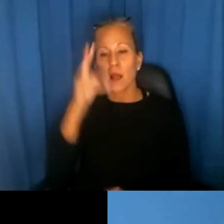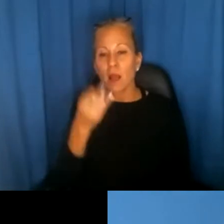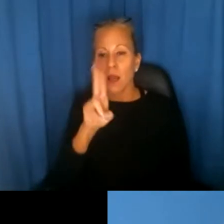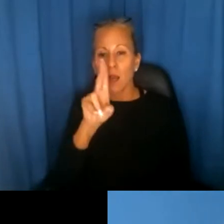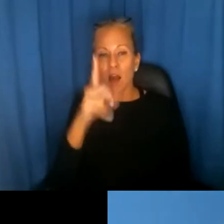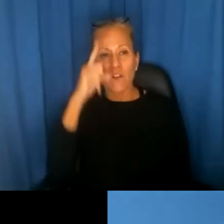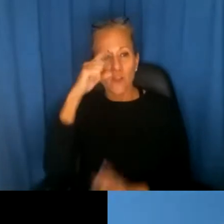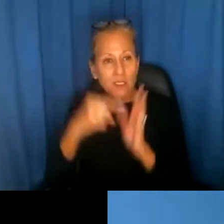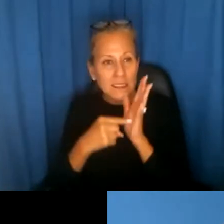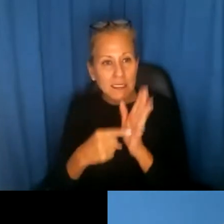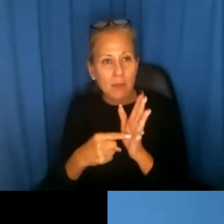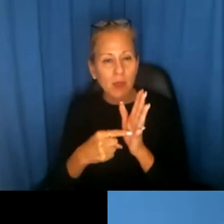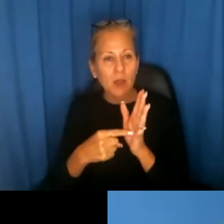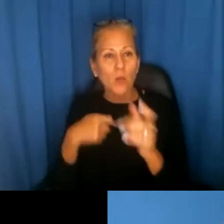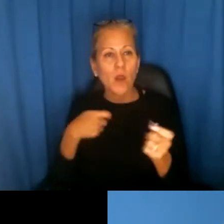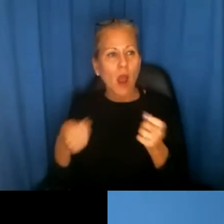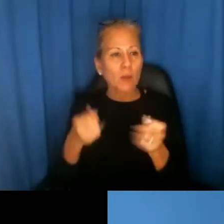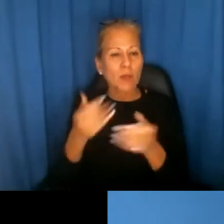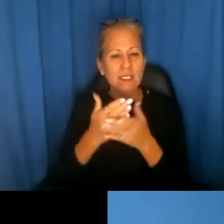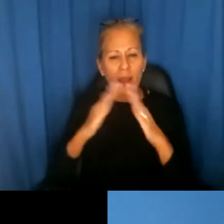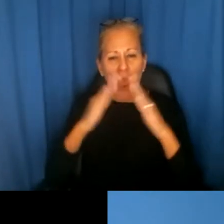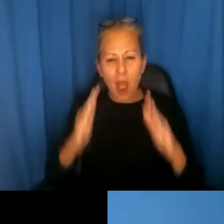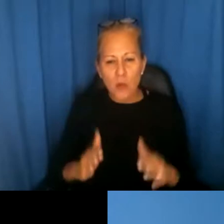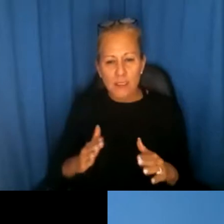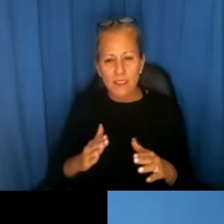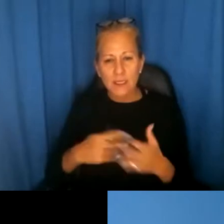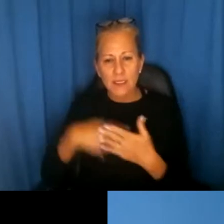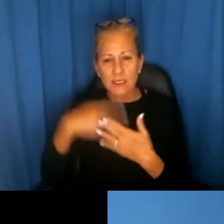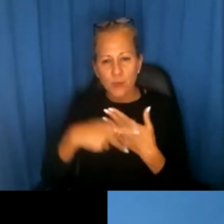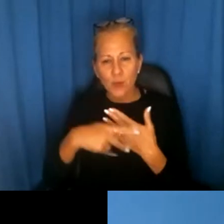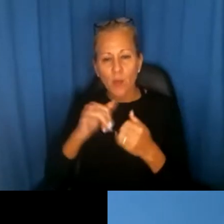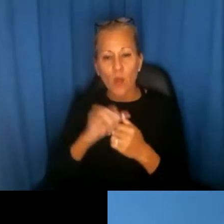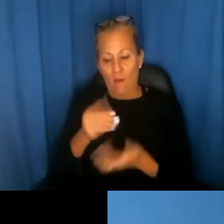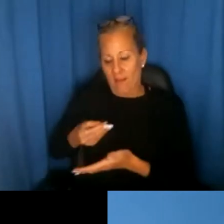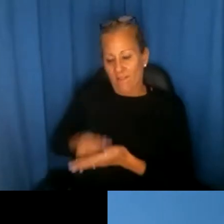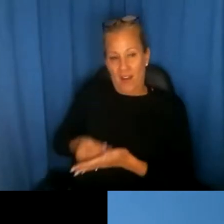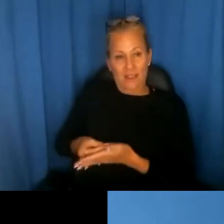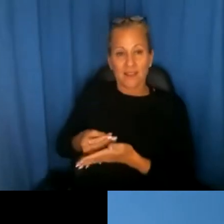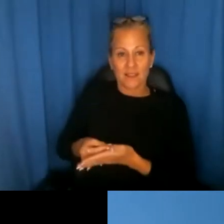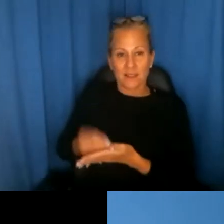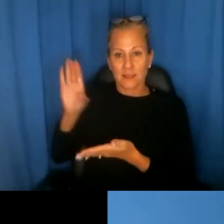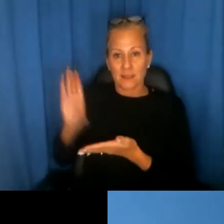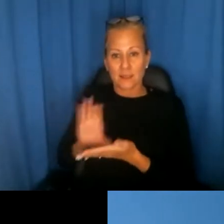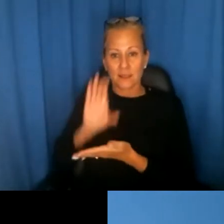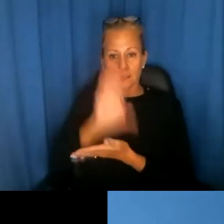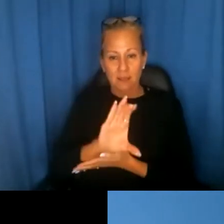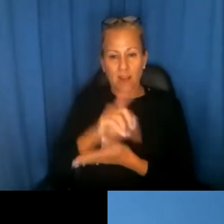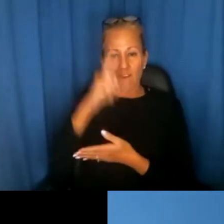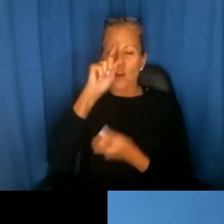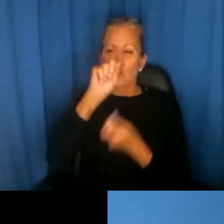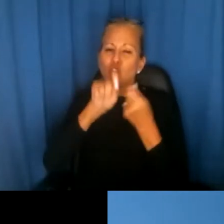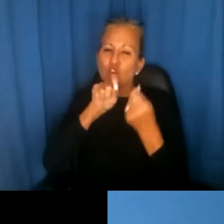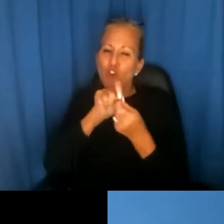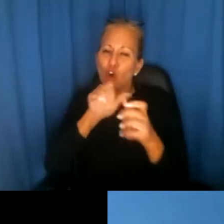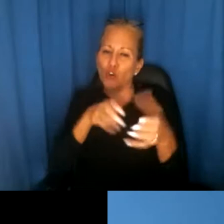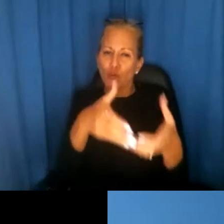for example, operates some housing programs where the funding is for certain groups of